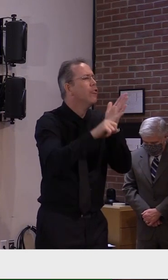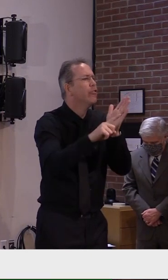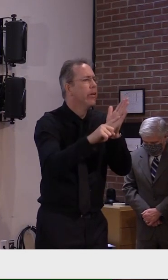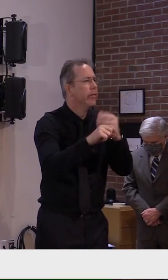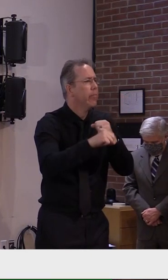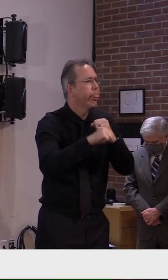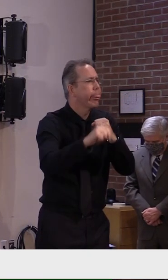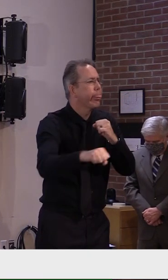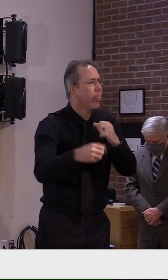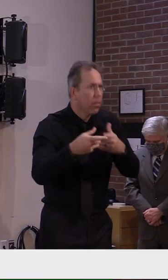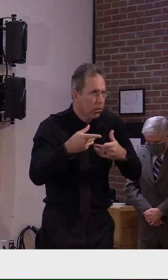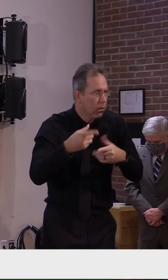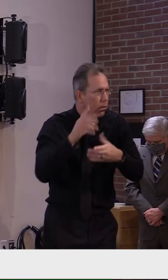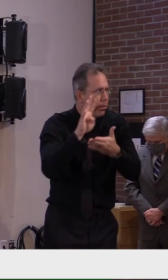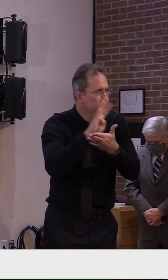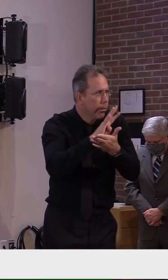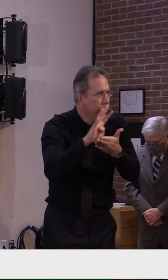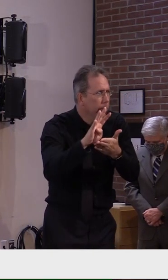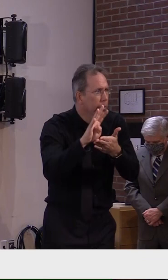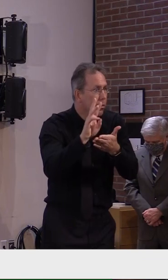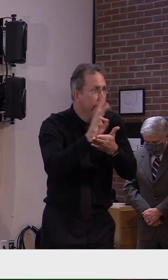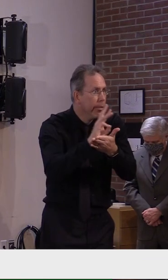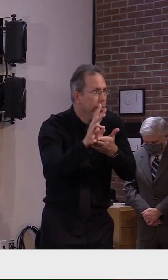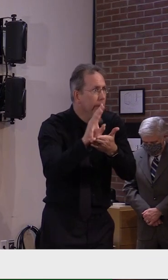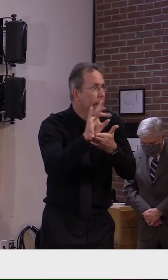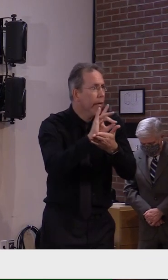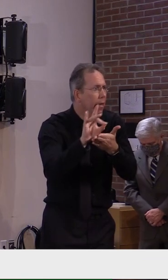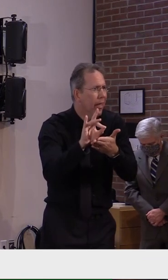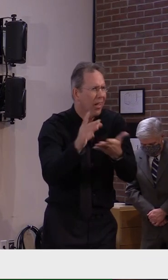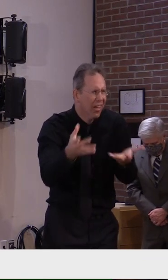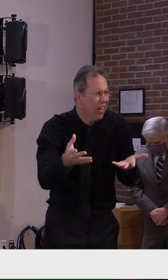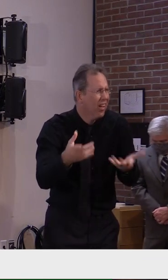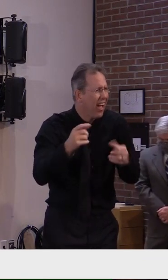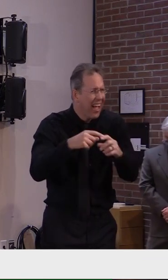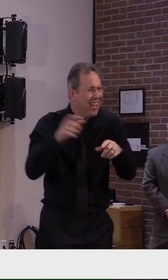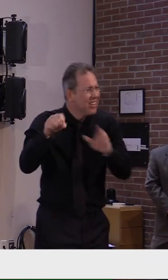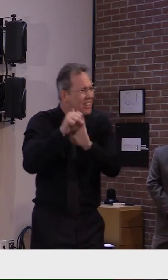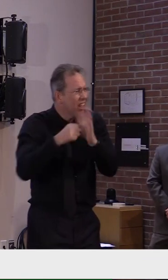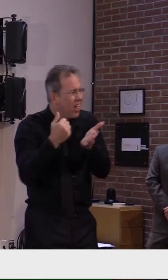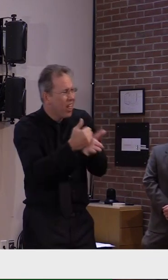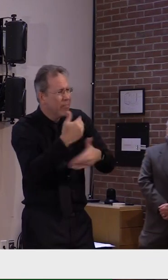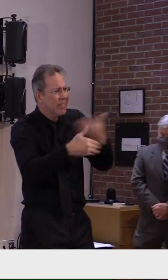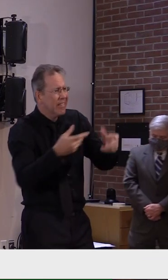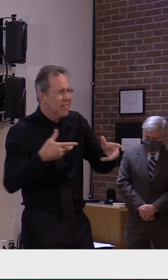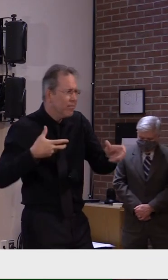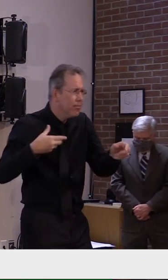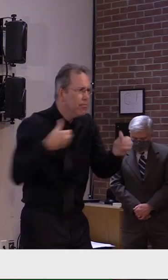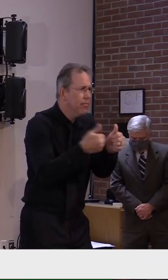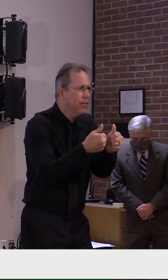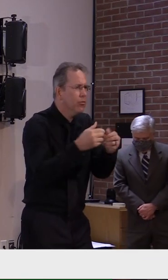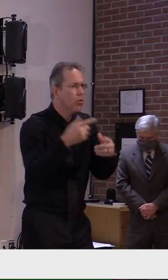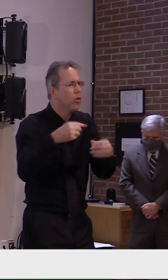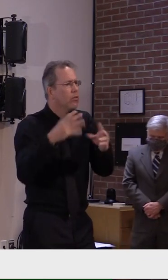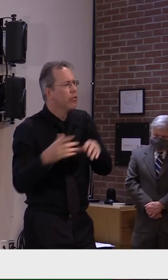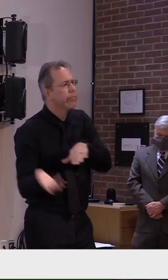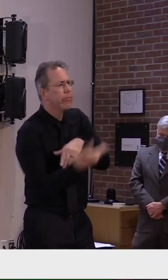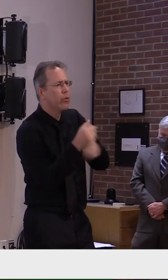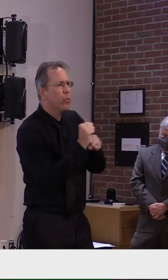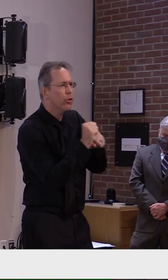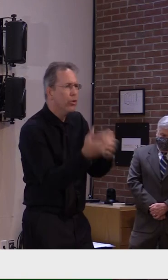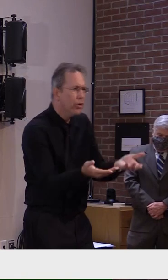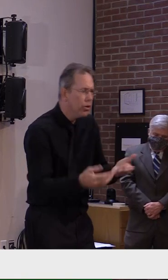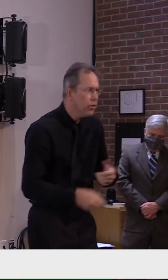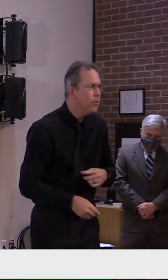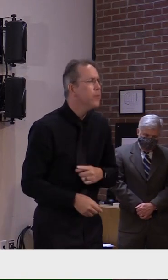potentially be a way to share lists of substitutes. So that maybe substitutes could be willing to work in more than one school district and